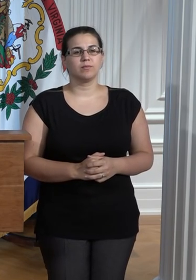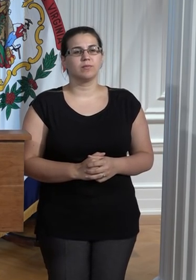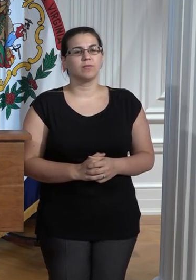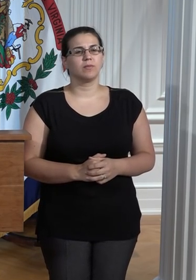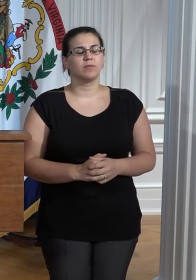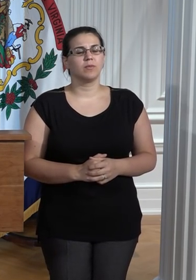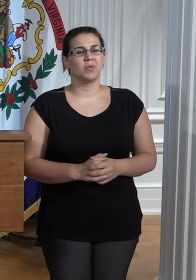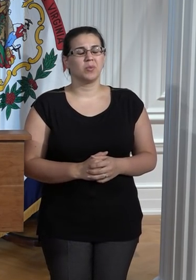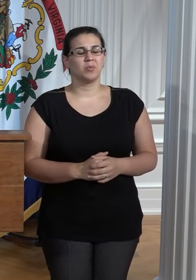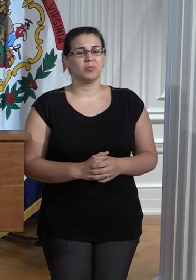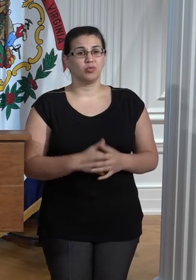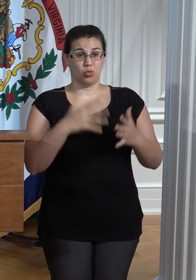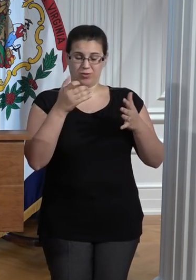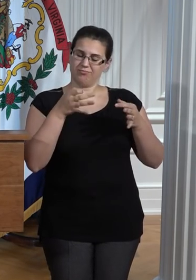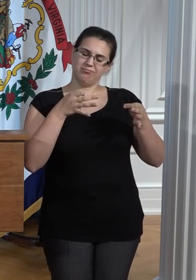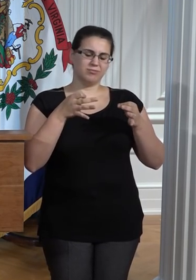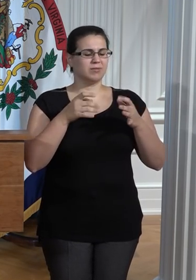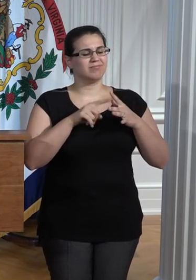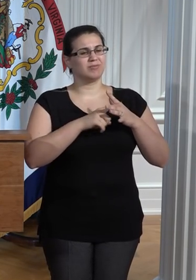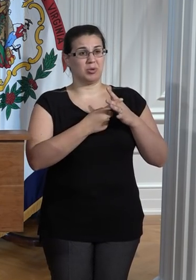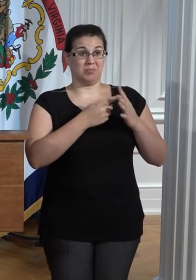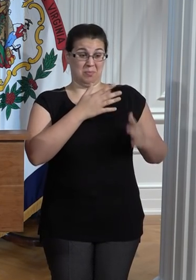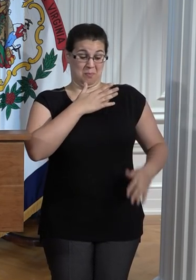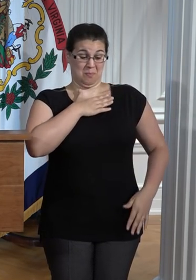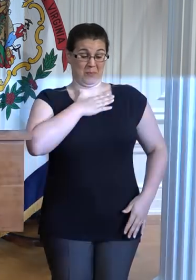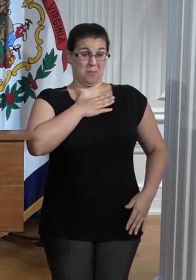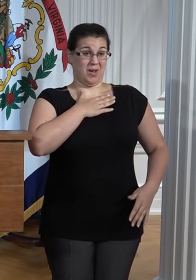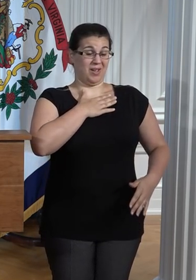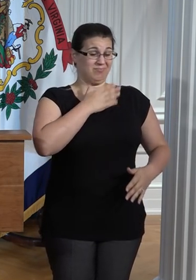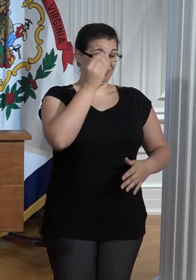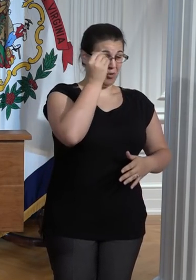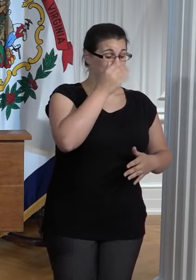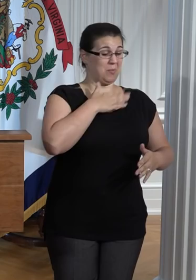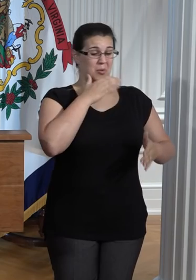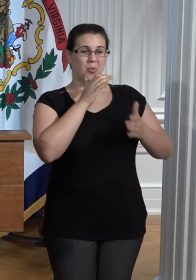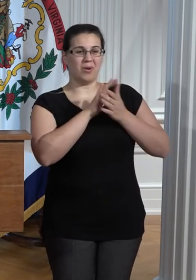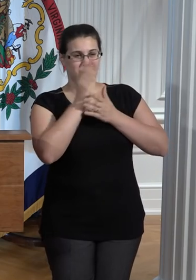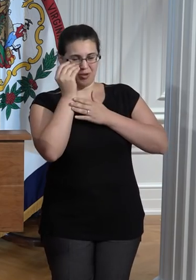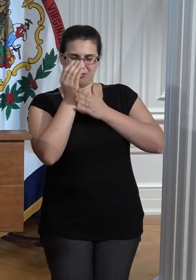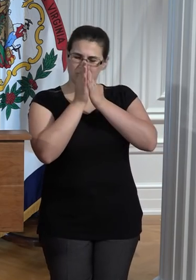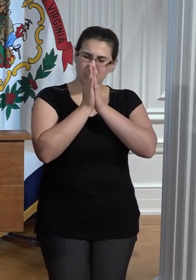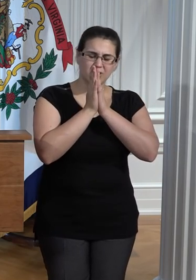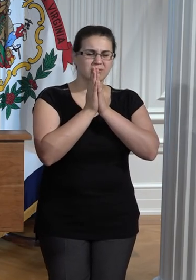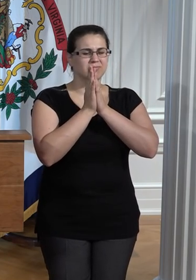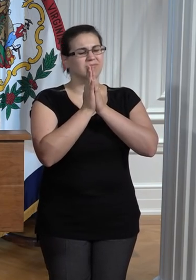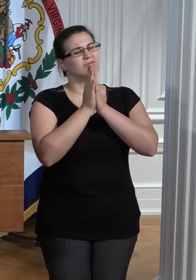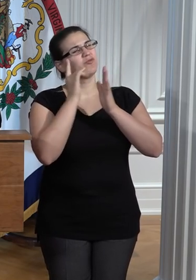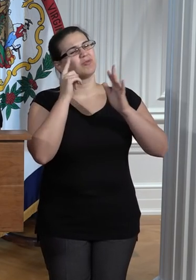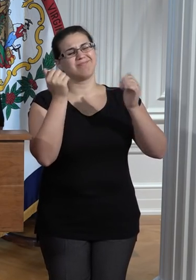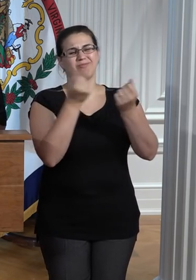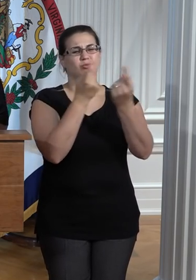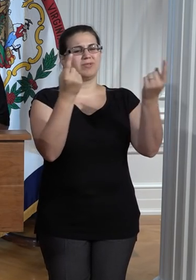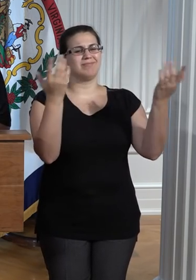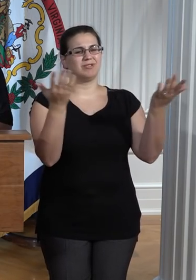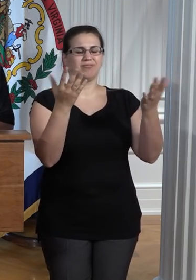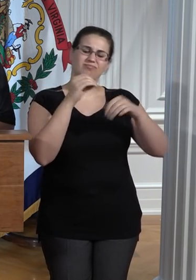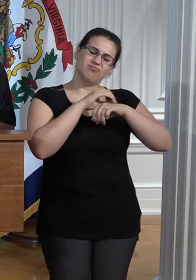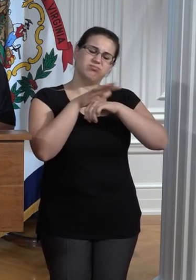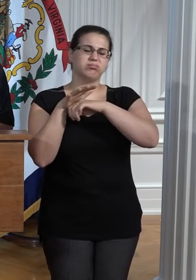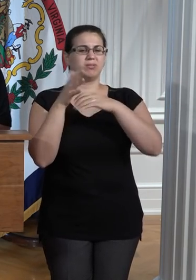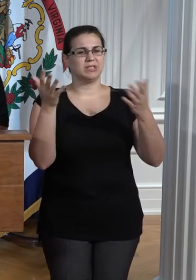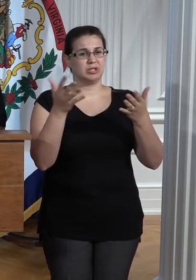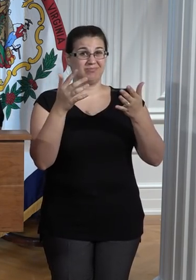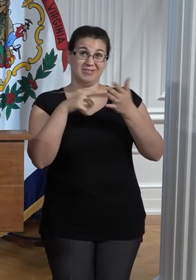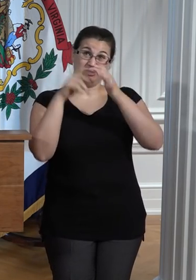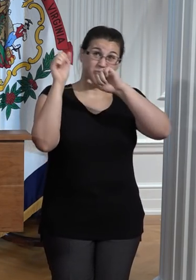Joanne and I are with everyone who has been affected by these storms, and as West Virginians,